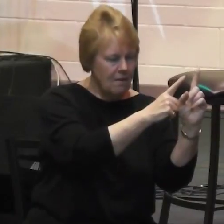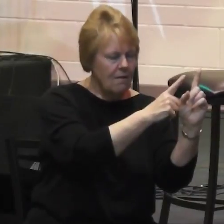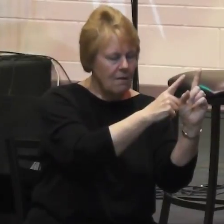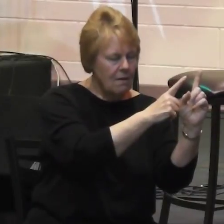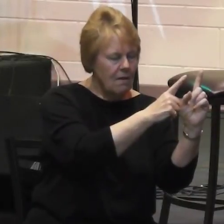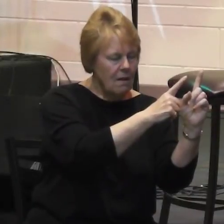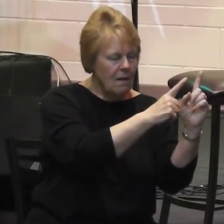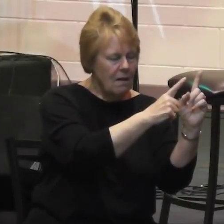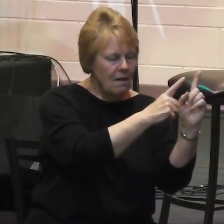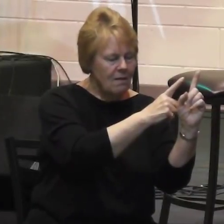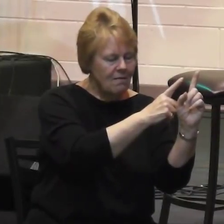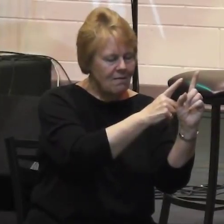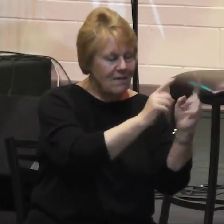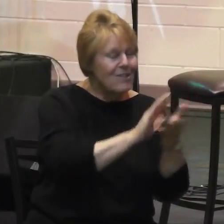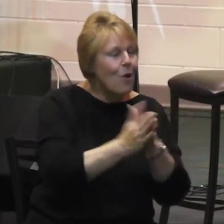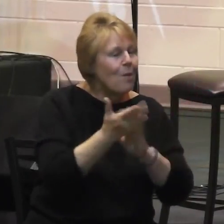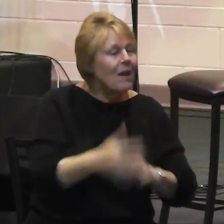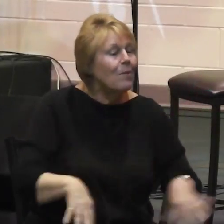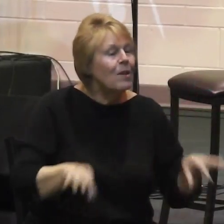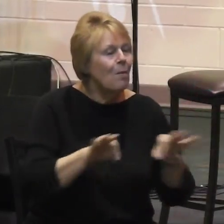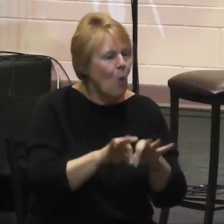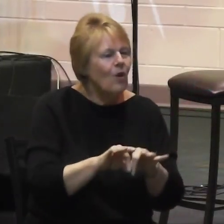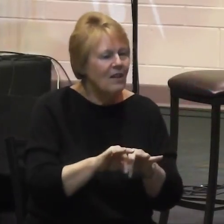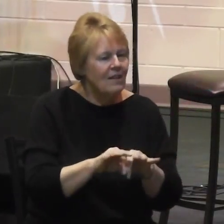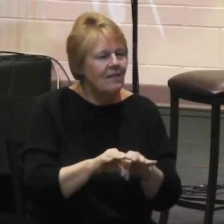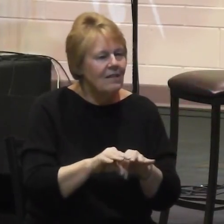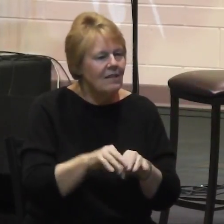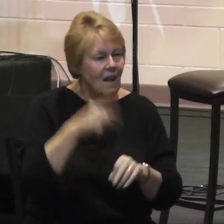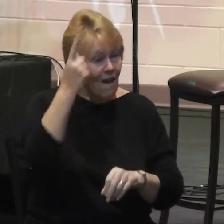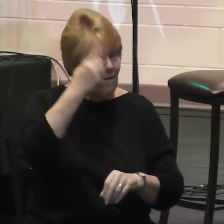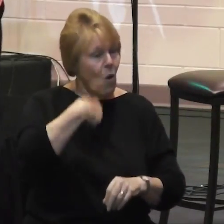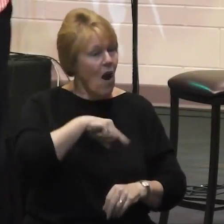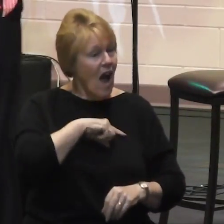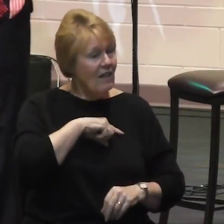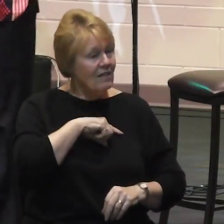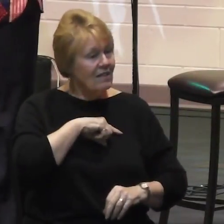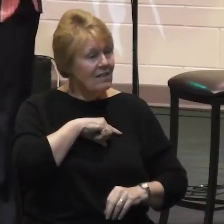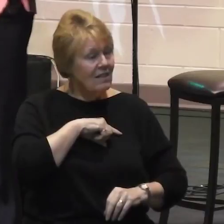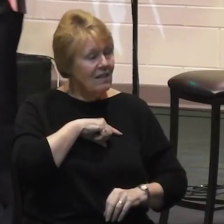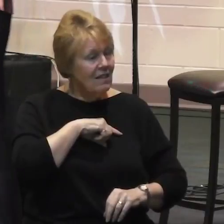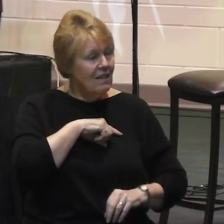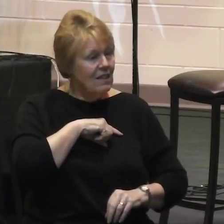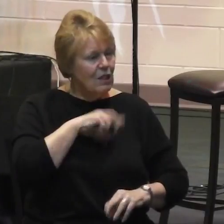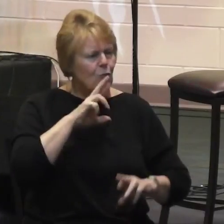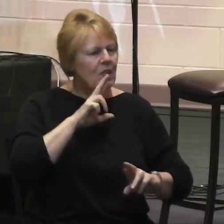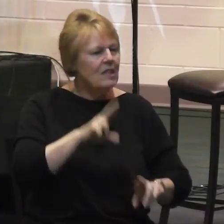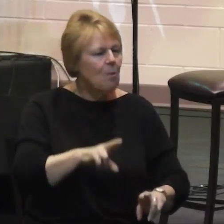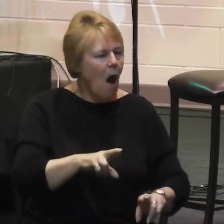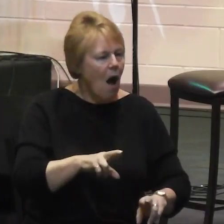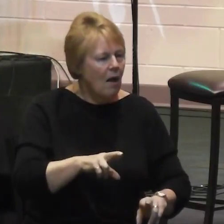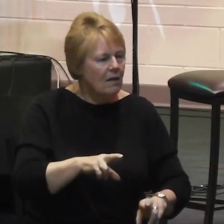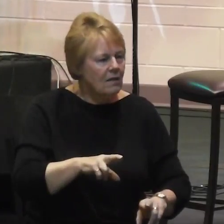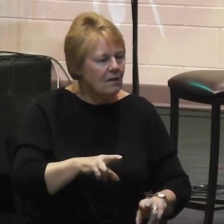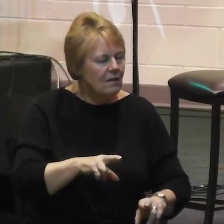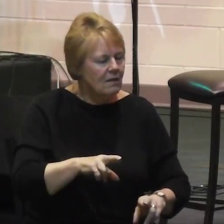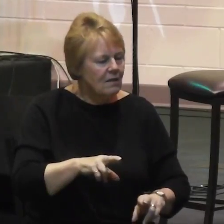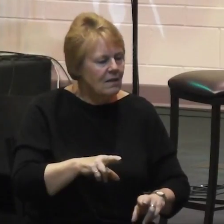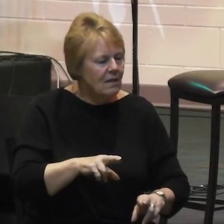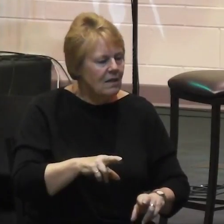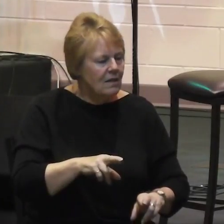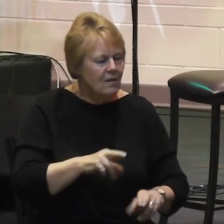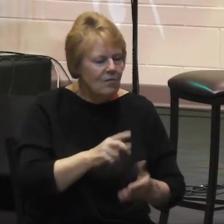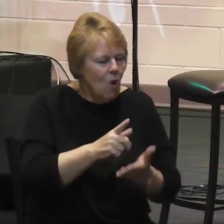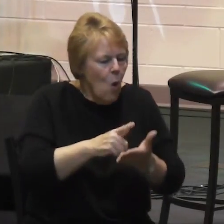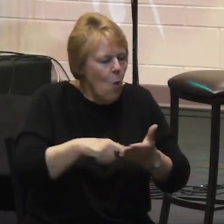So then it becomes important for us to respond to, so what is it then that would make it important, would